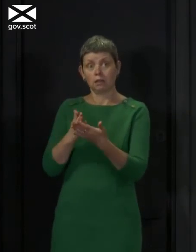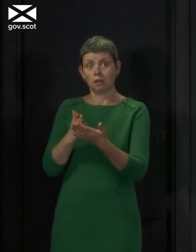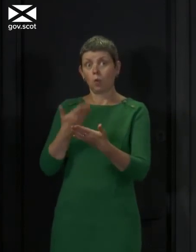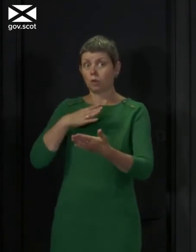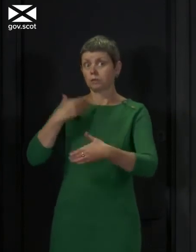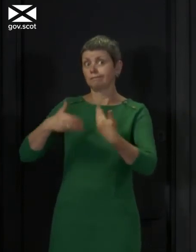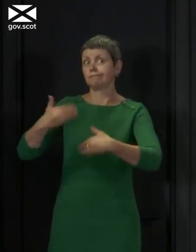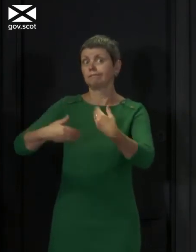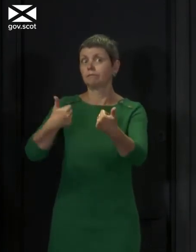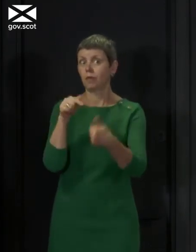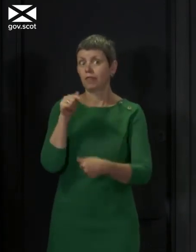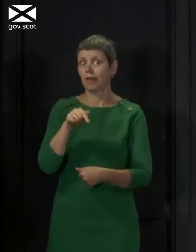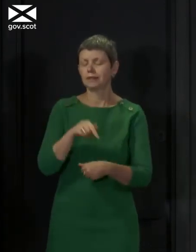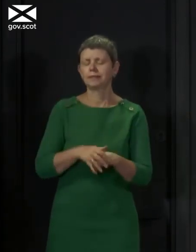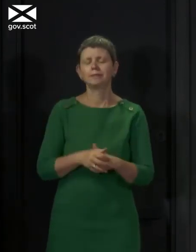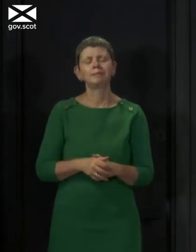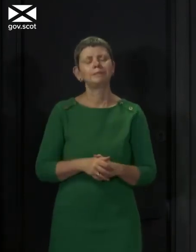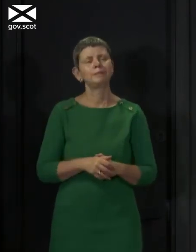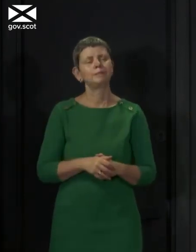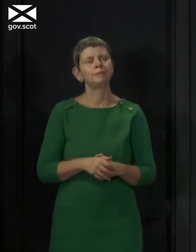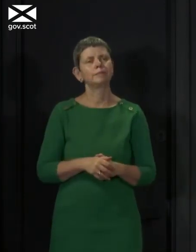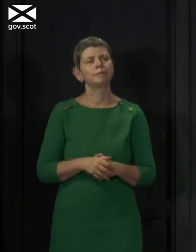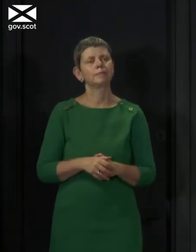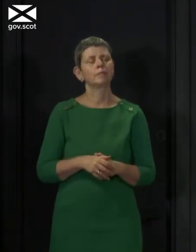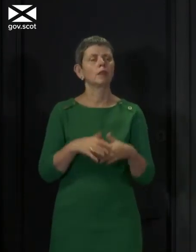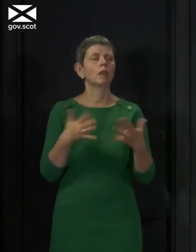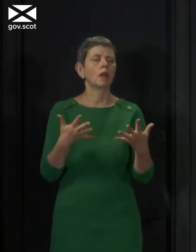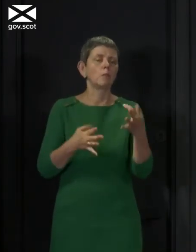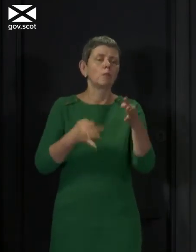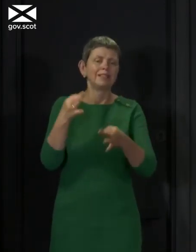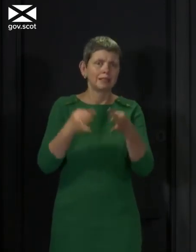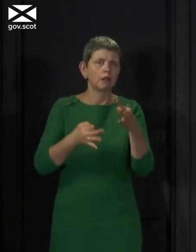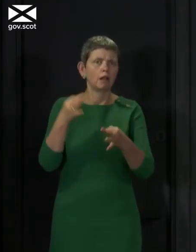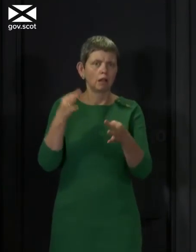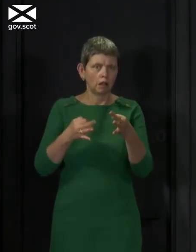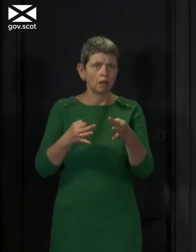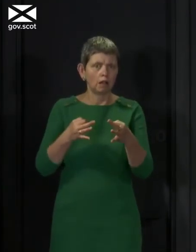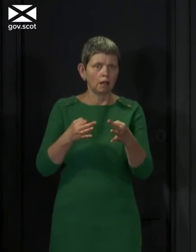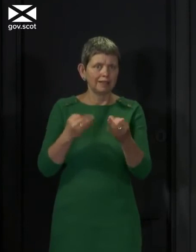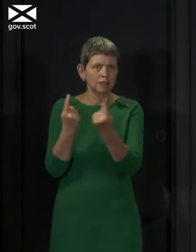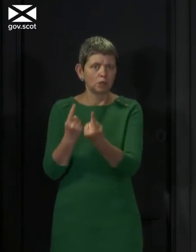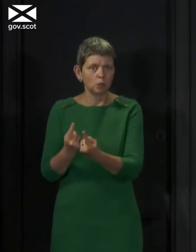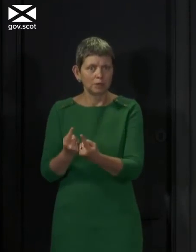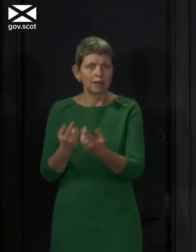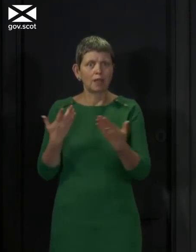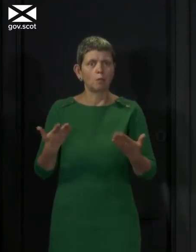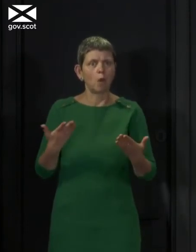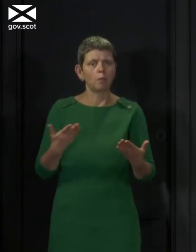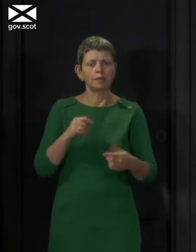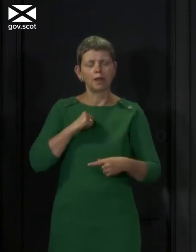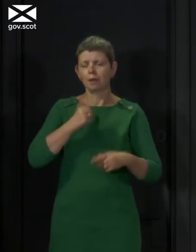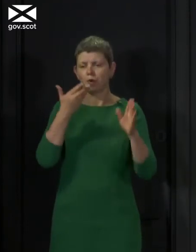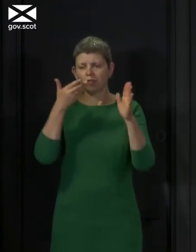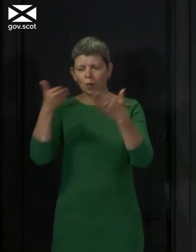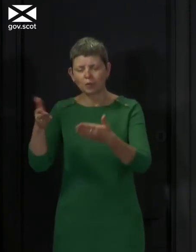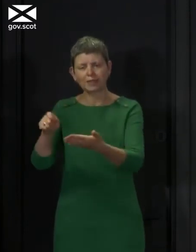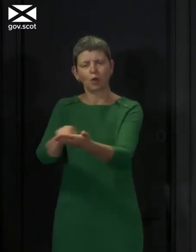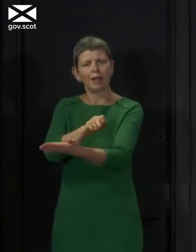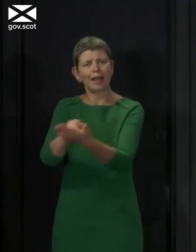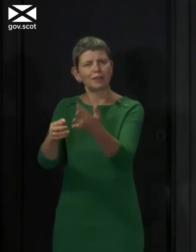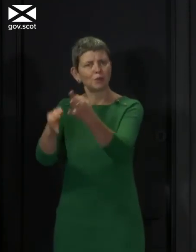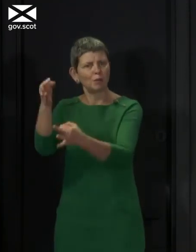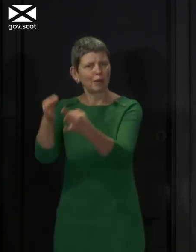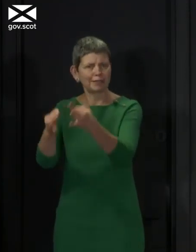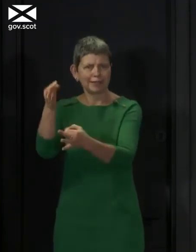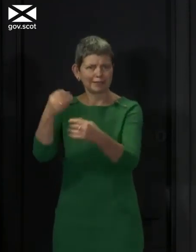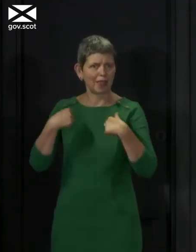side, for reasons people will understand, my mind has not really been on electoral politics recently. My party